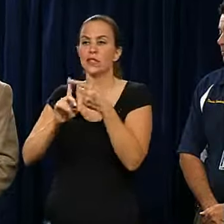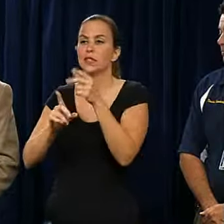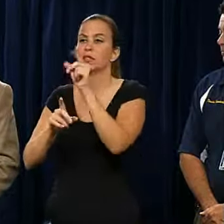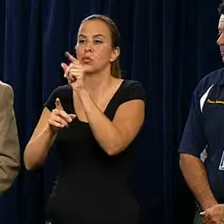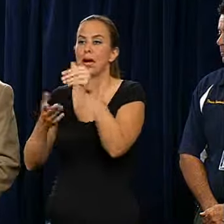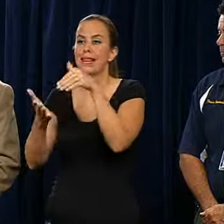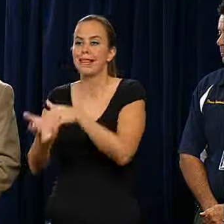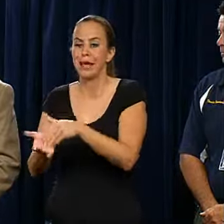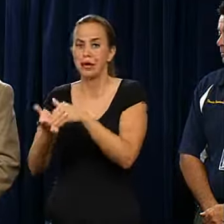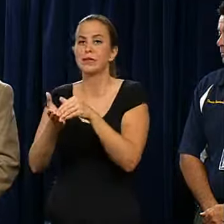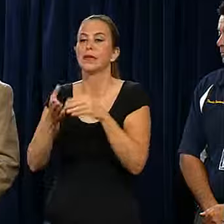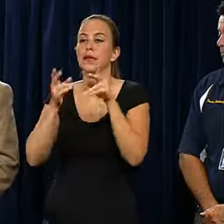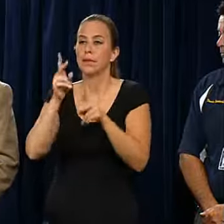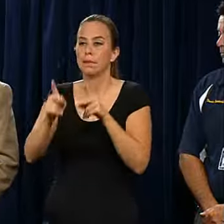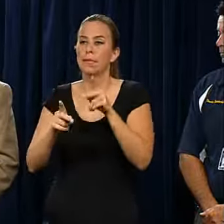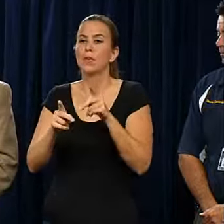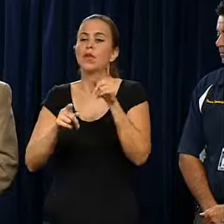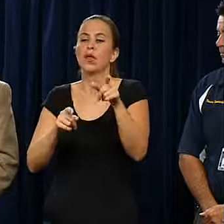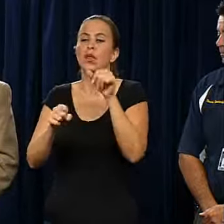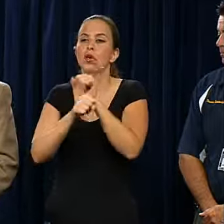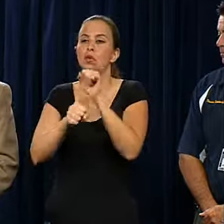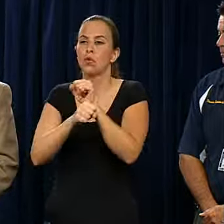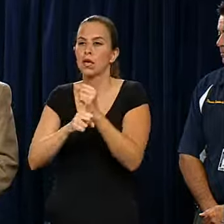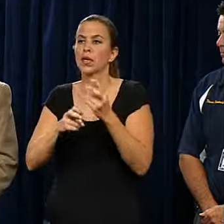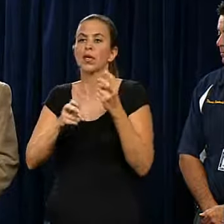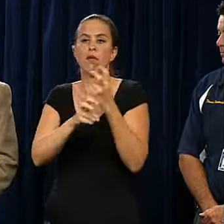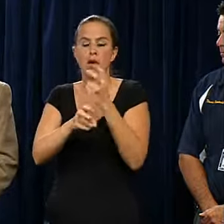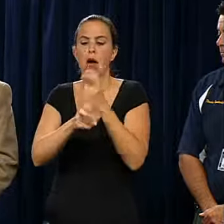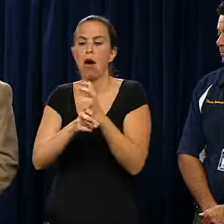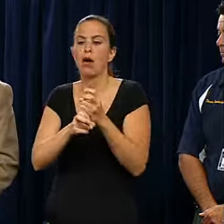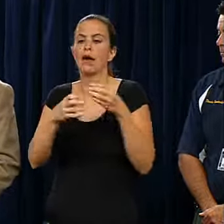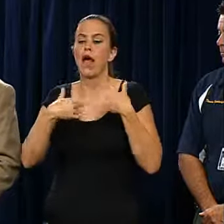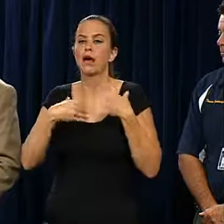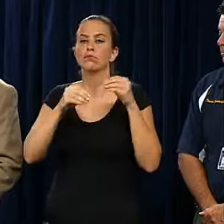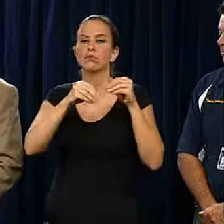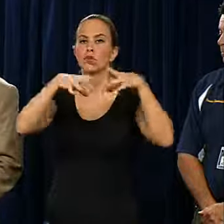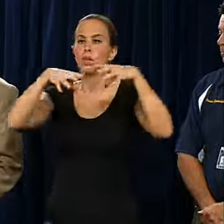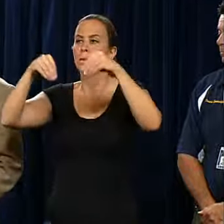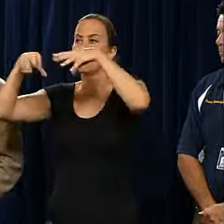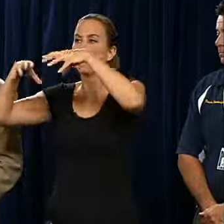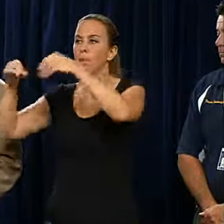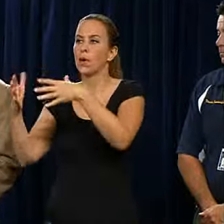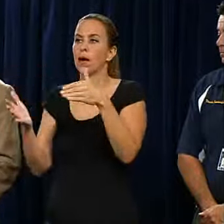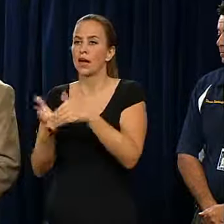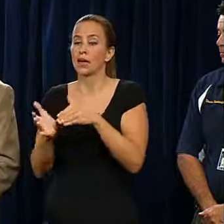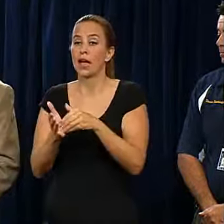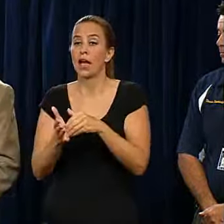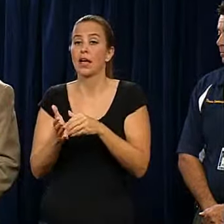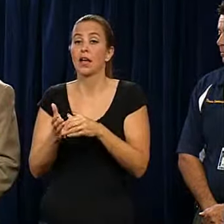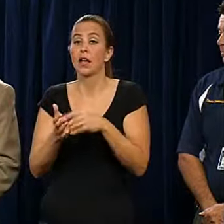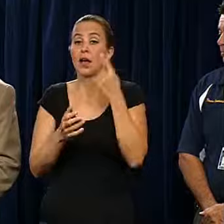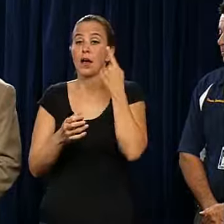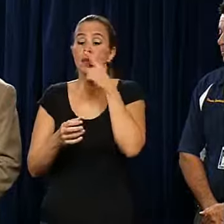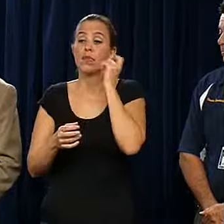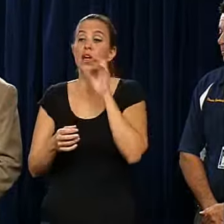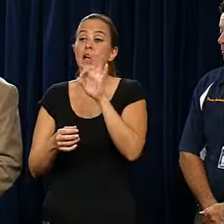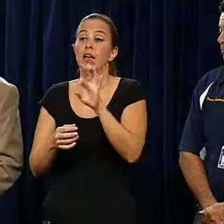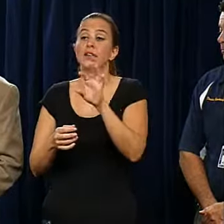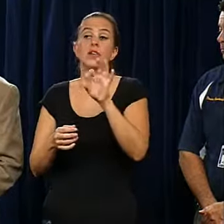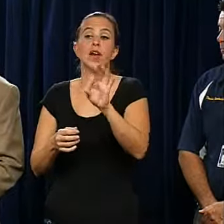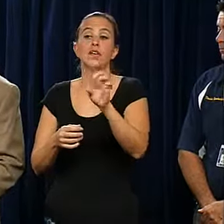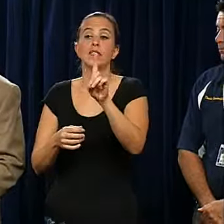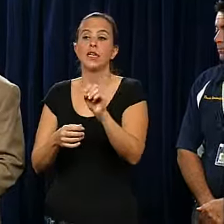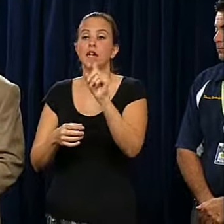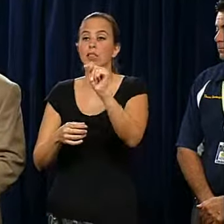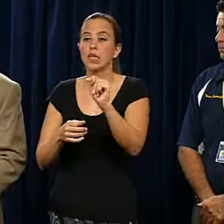they are working very hard to really get people back up. Per the Florida Department of Transportation, the Matthew Bridge remains